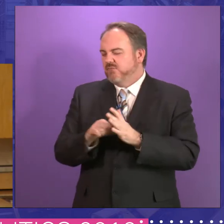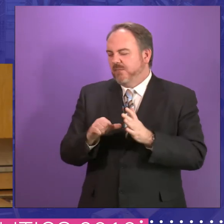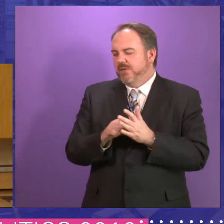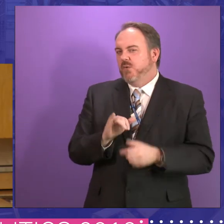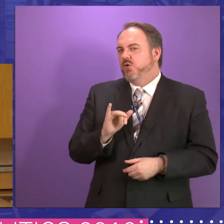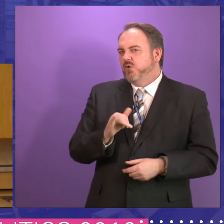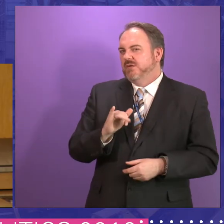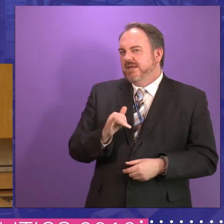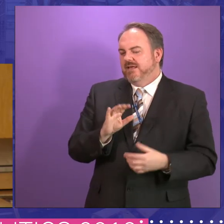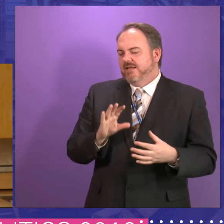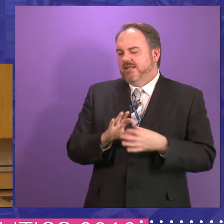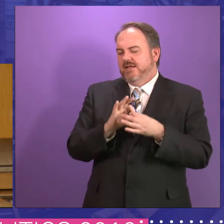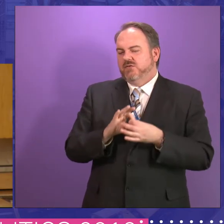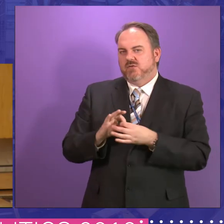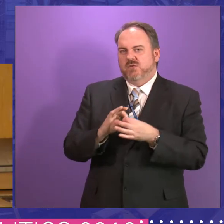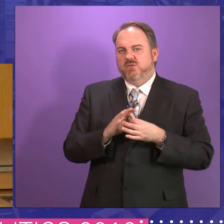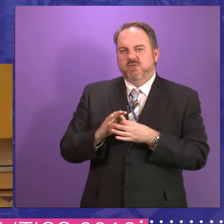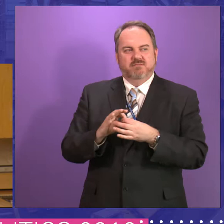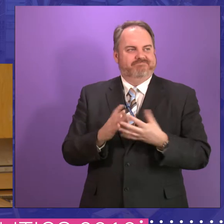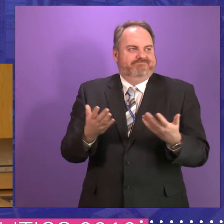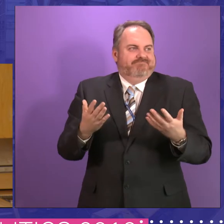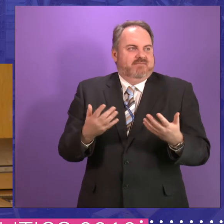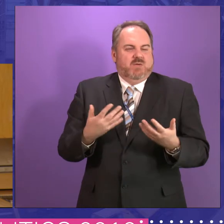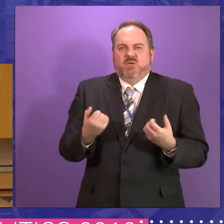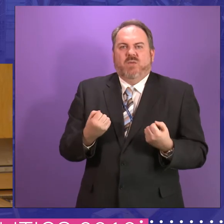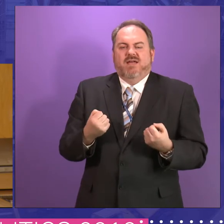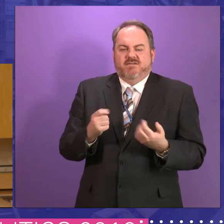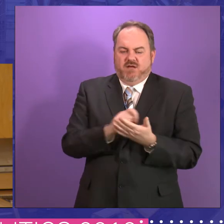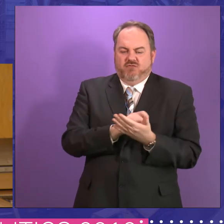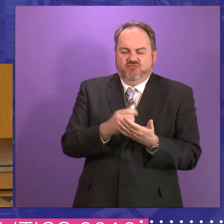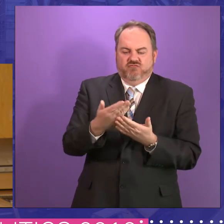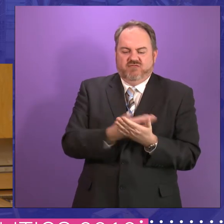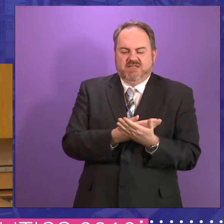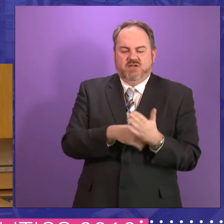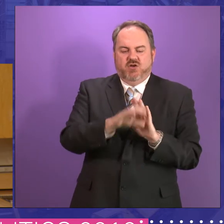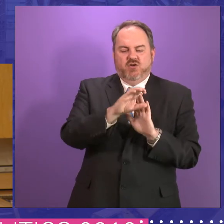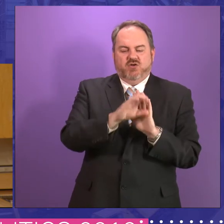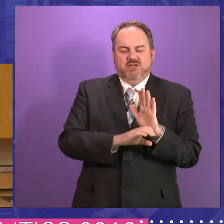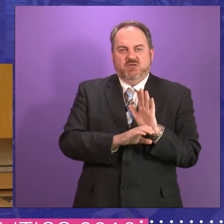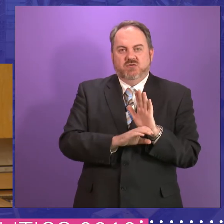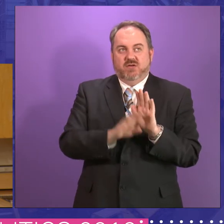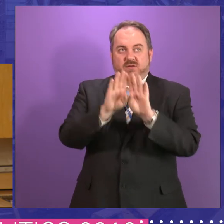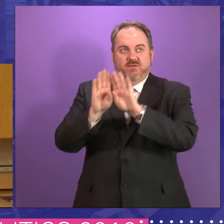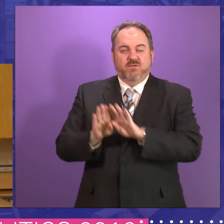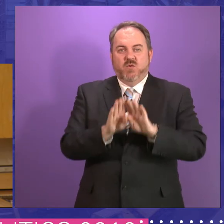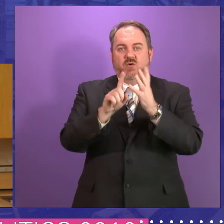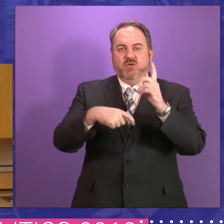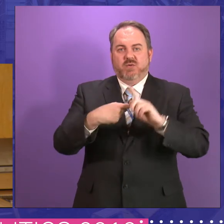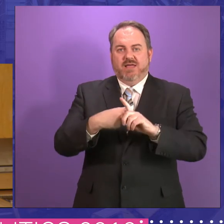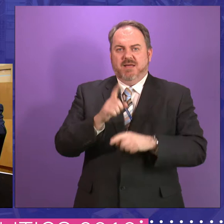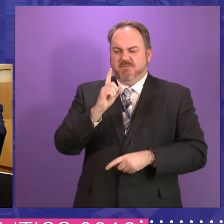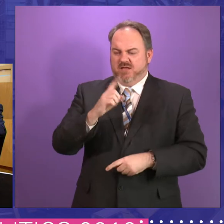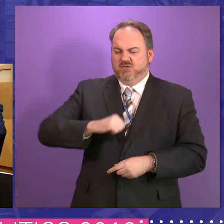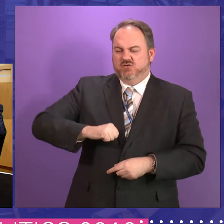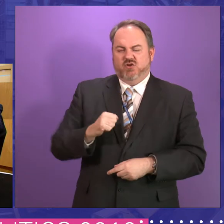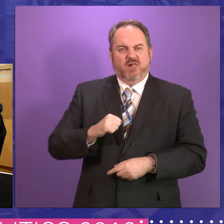we talk about constitution. Now, the UK doesn't have a written constitution. Scotland, at this point, doesn't have one either. So what is